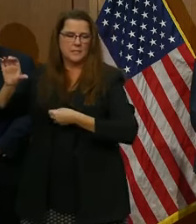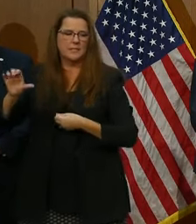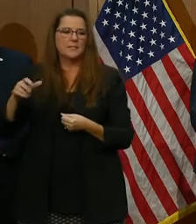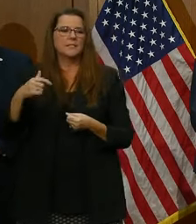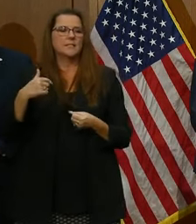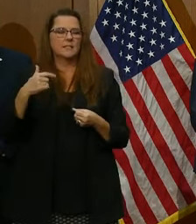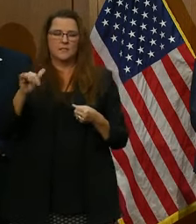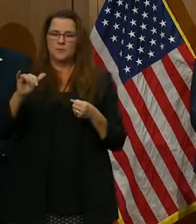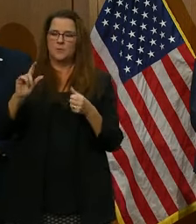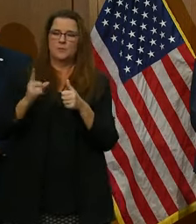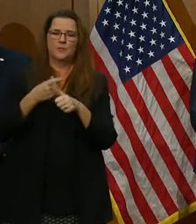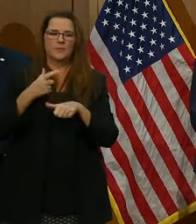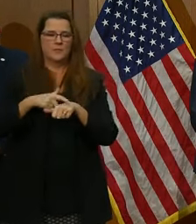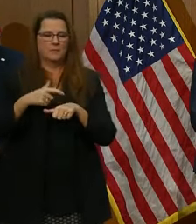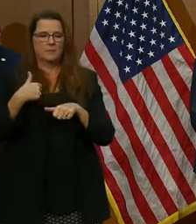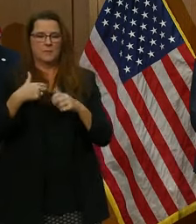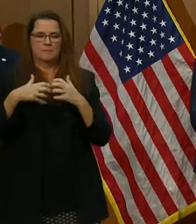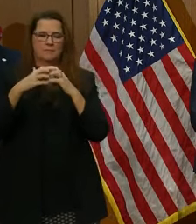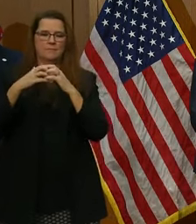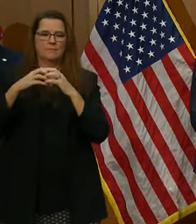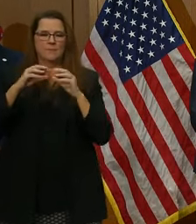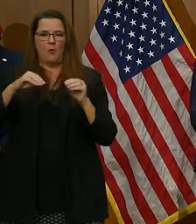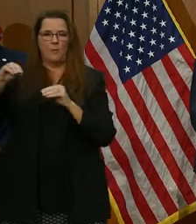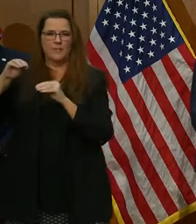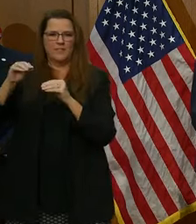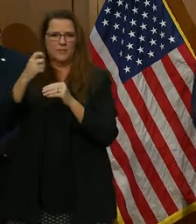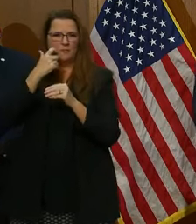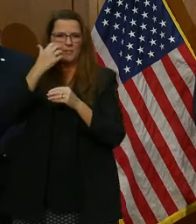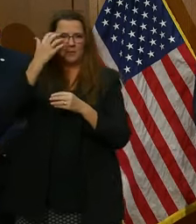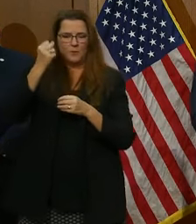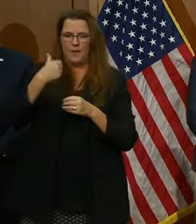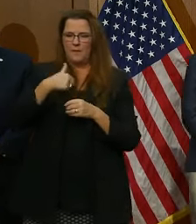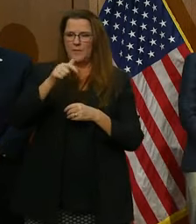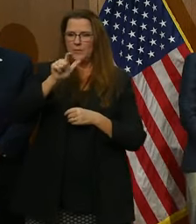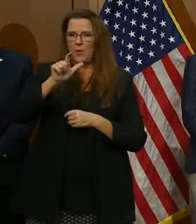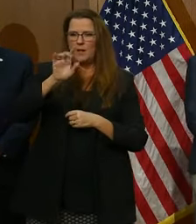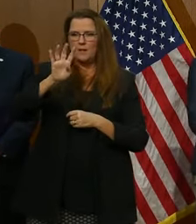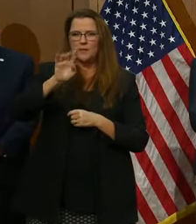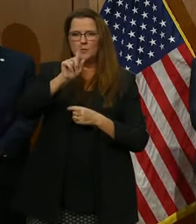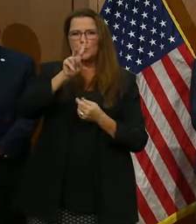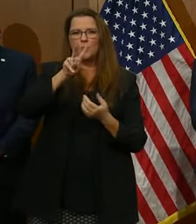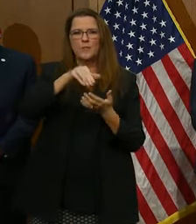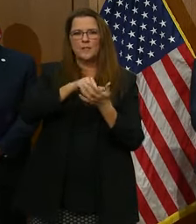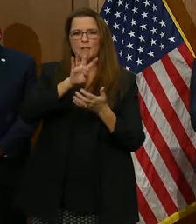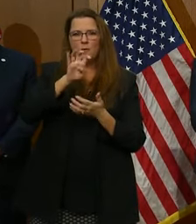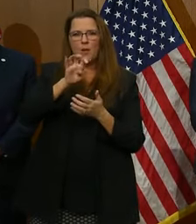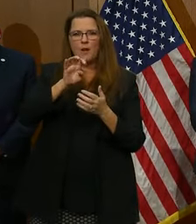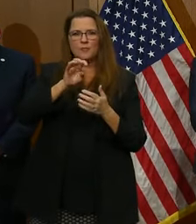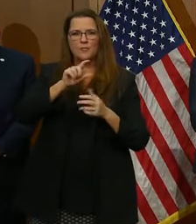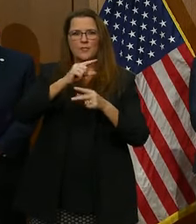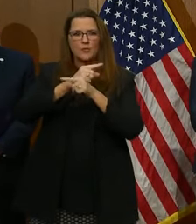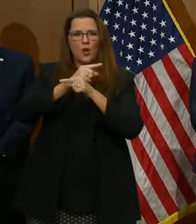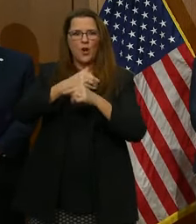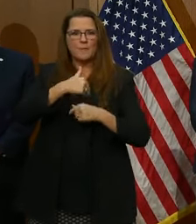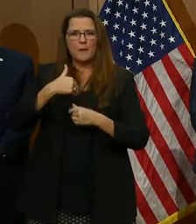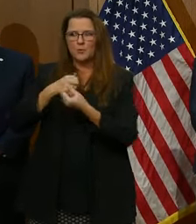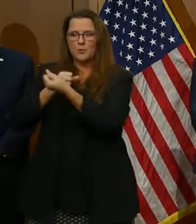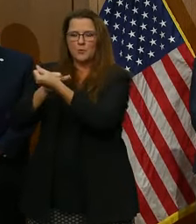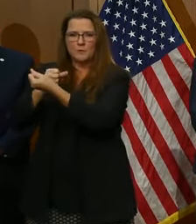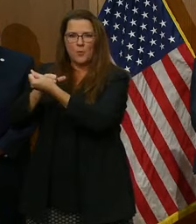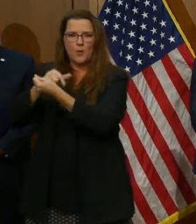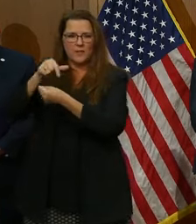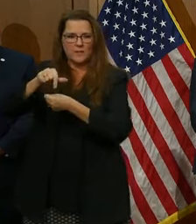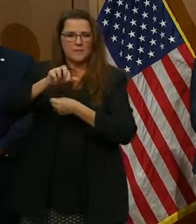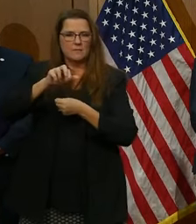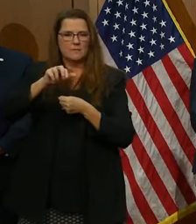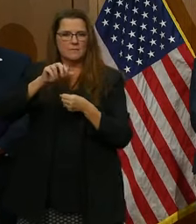recent memory. As the Governor indicated, currently we have over 2,400 Guard members supporting the security efforts in the district. We've been